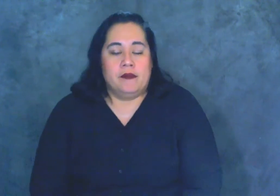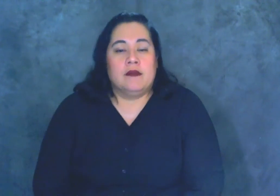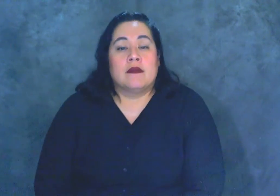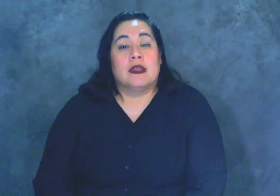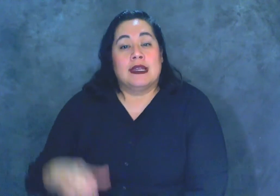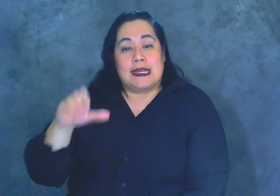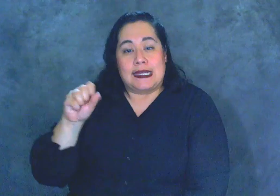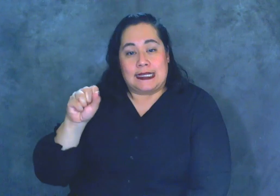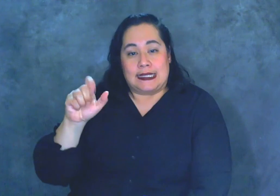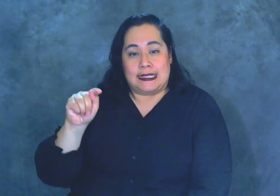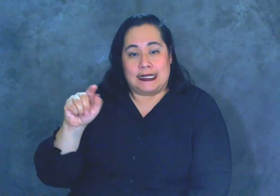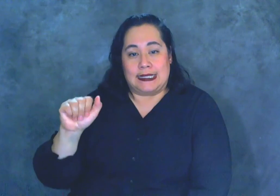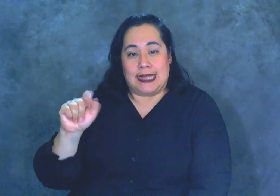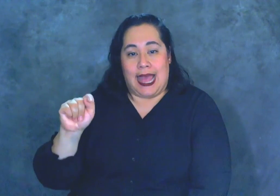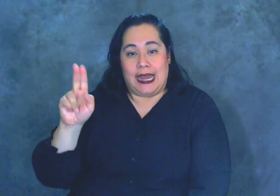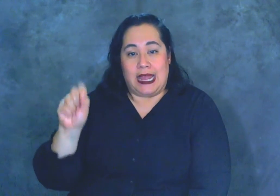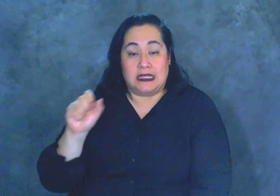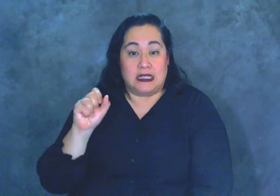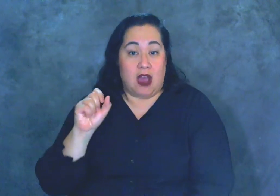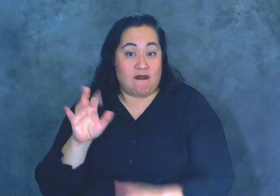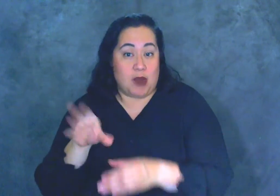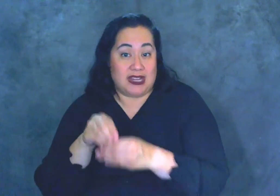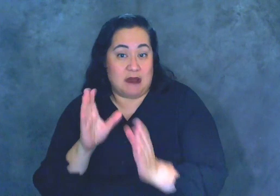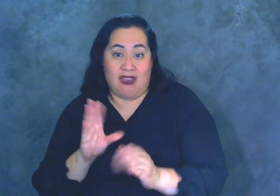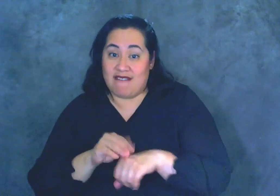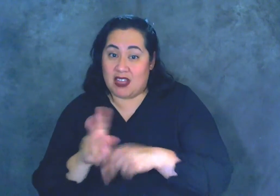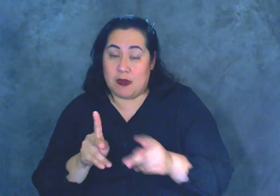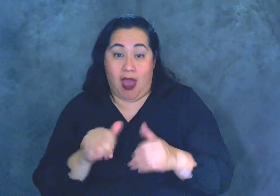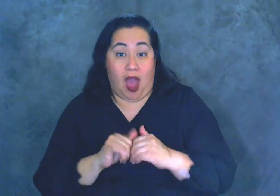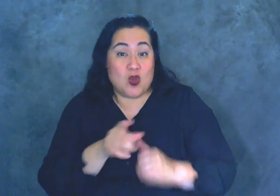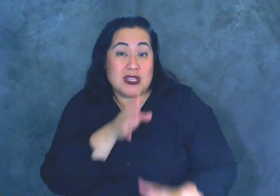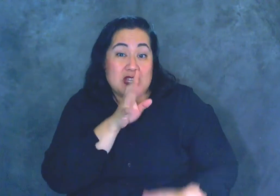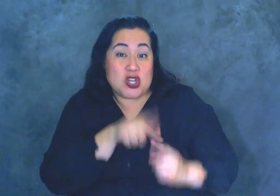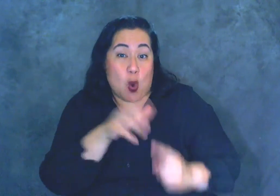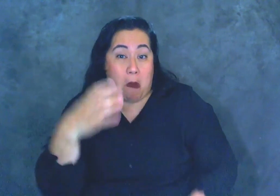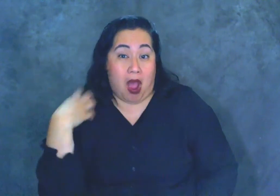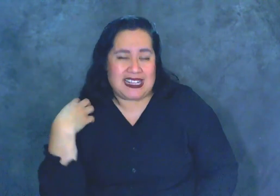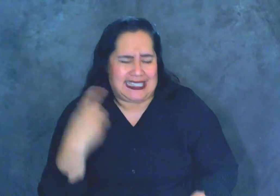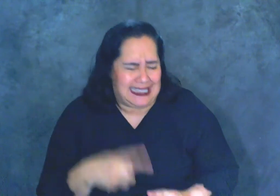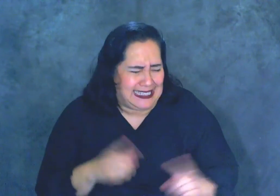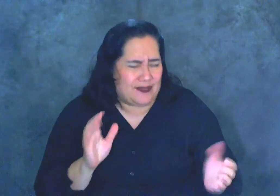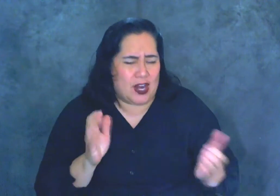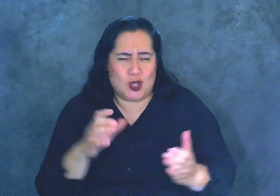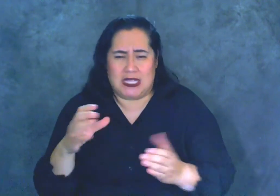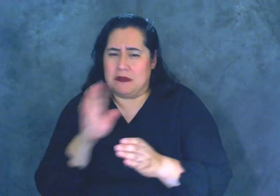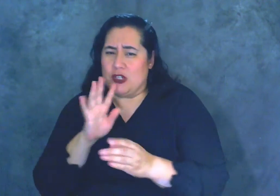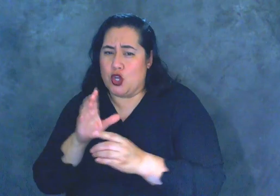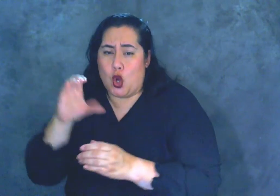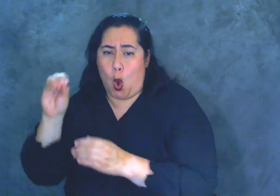of the participant affects people. The way you speak to your boss is different than the way you speak to your co-worker. The